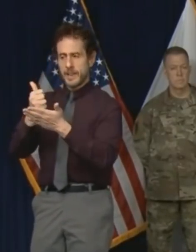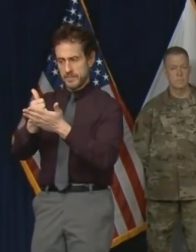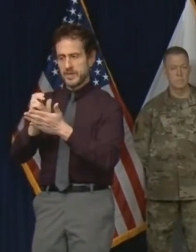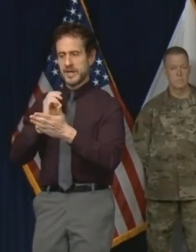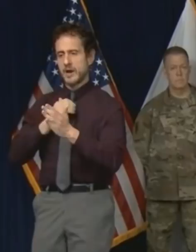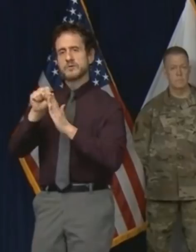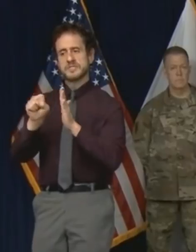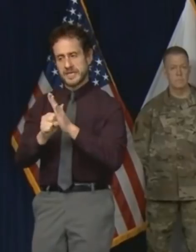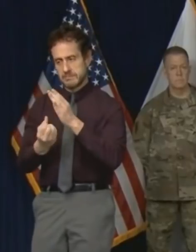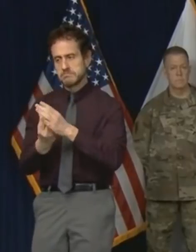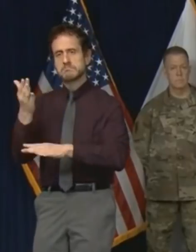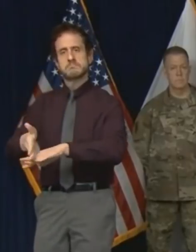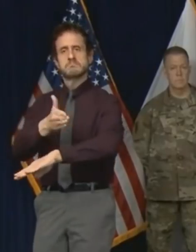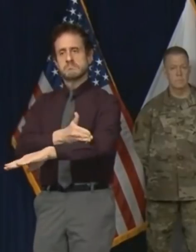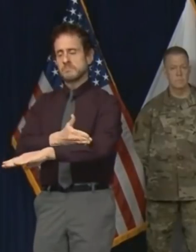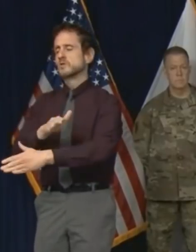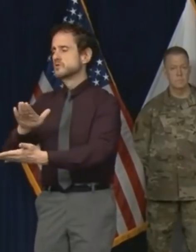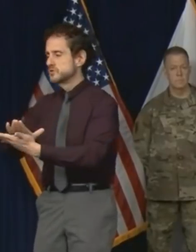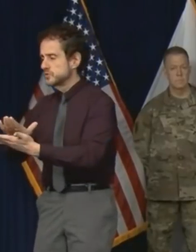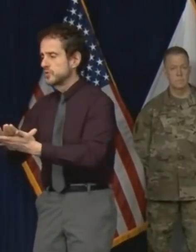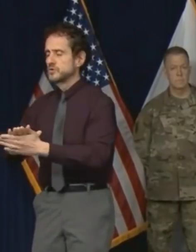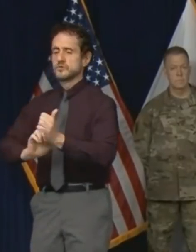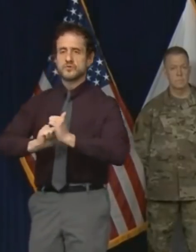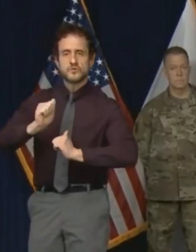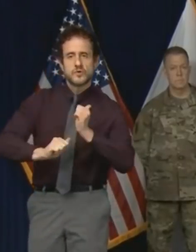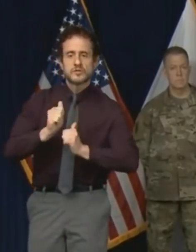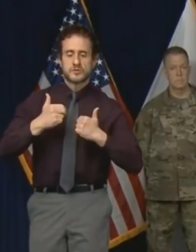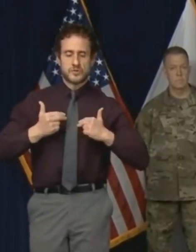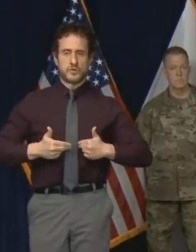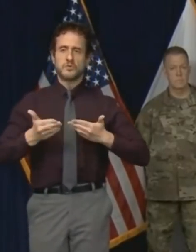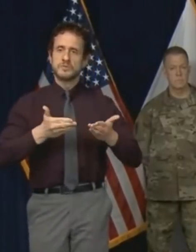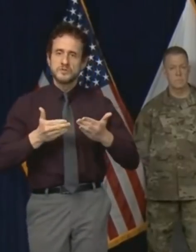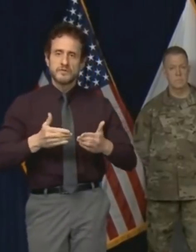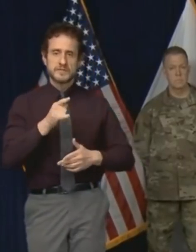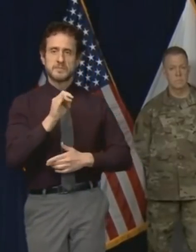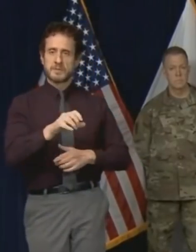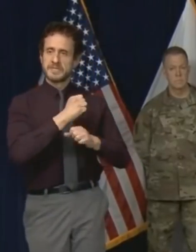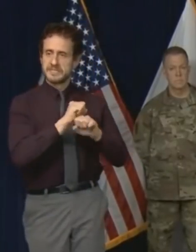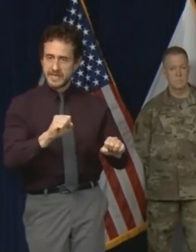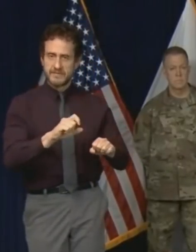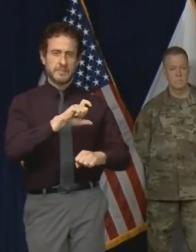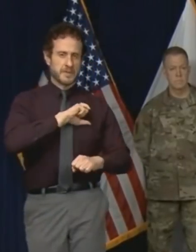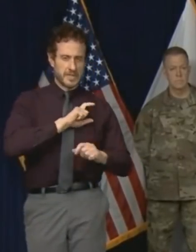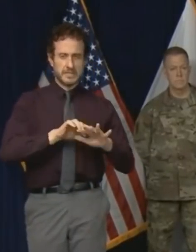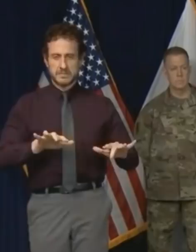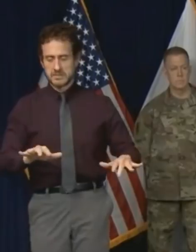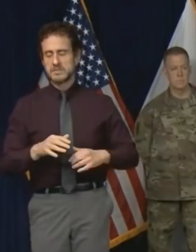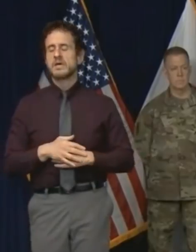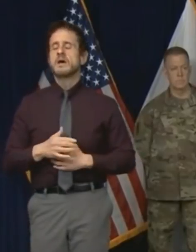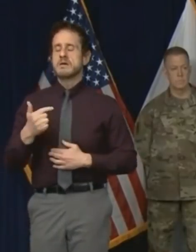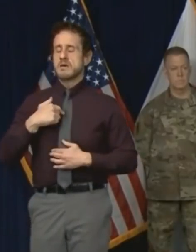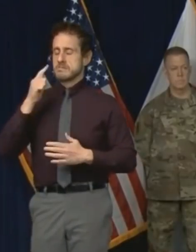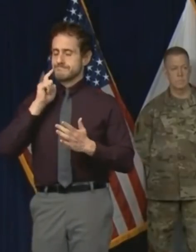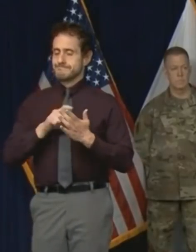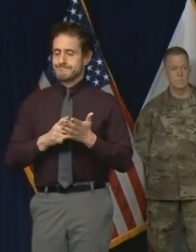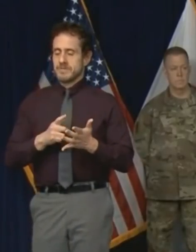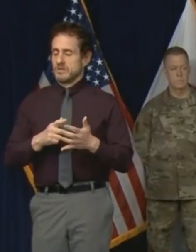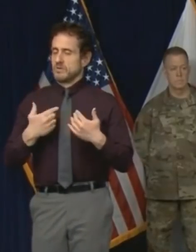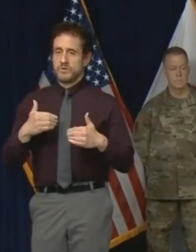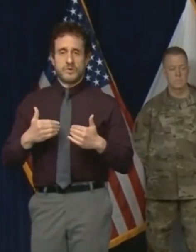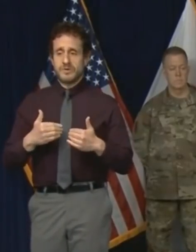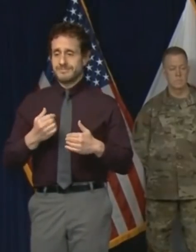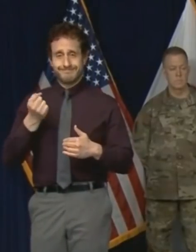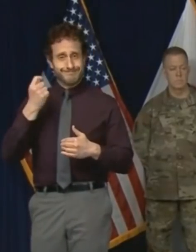creation, infrastructure maintenance, human services, public safety and I acknowledged the intractable